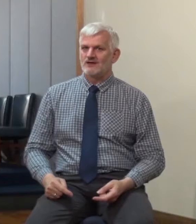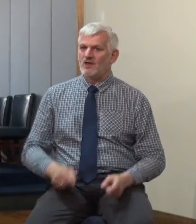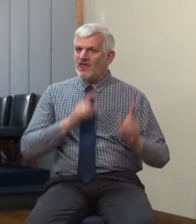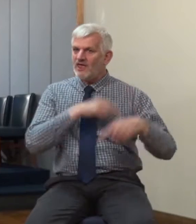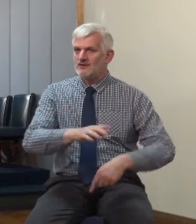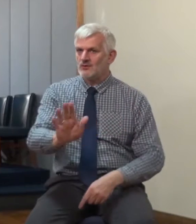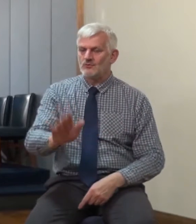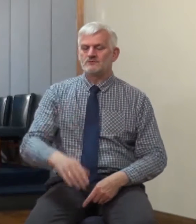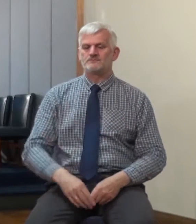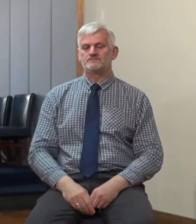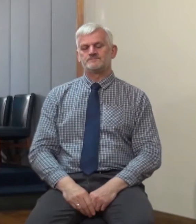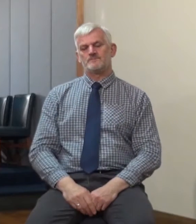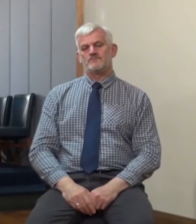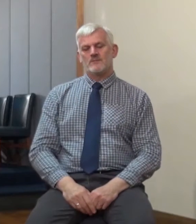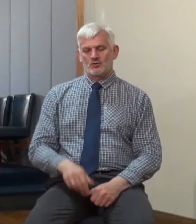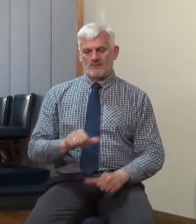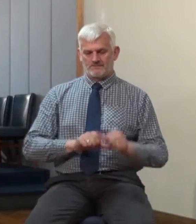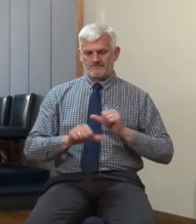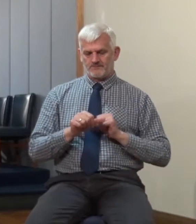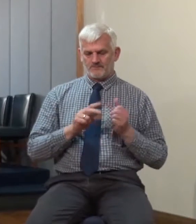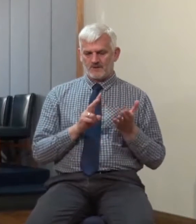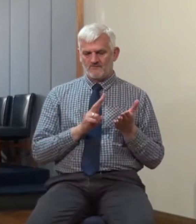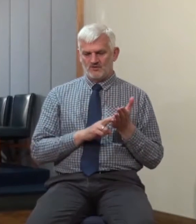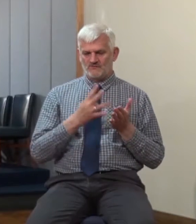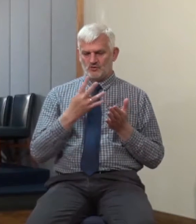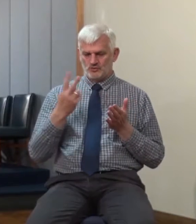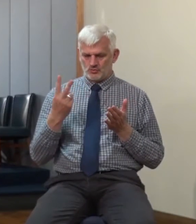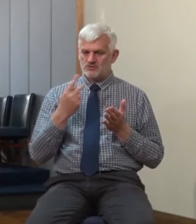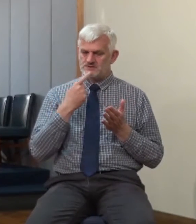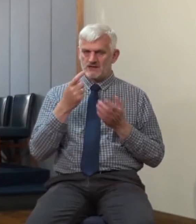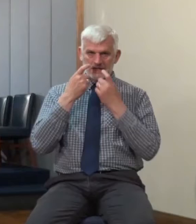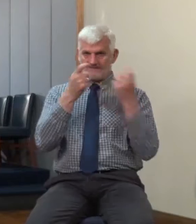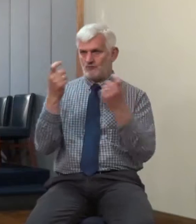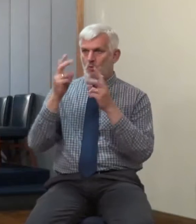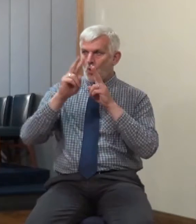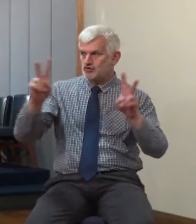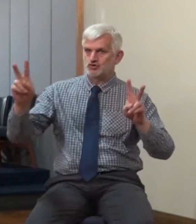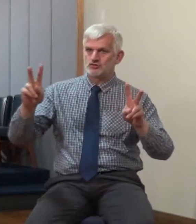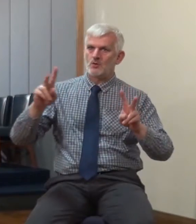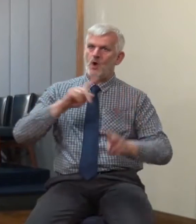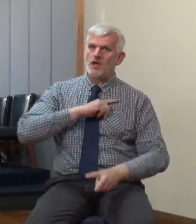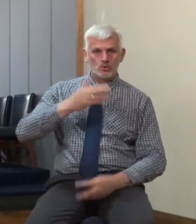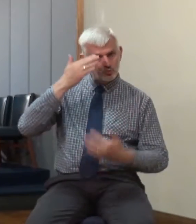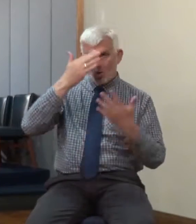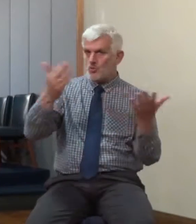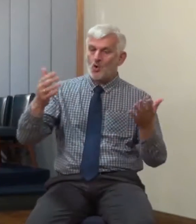I'm going to go back a few verses in a moment. Watch therefore, for ye know not what hour your Lord doth